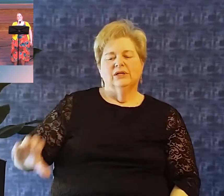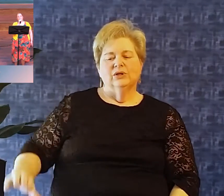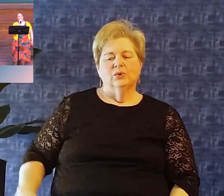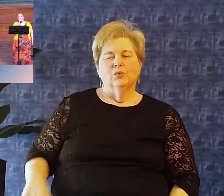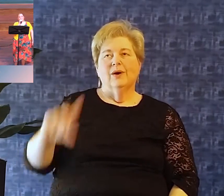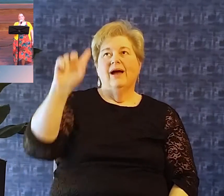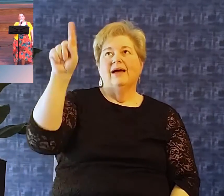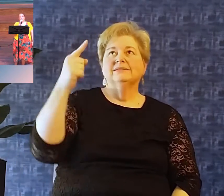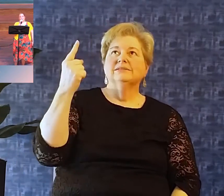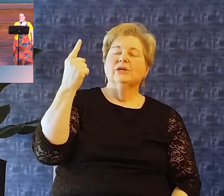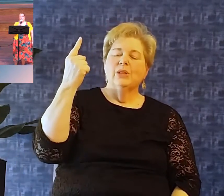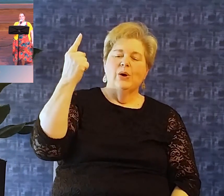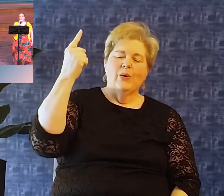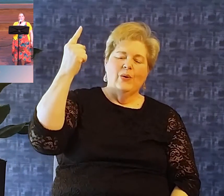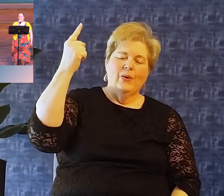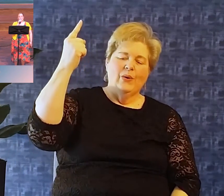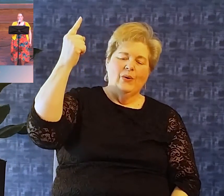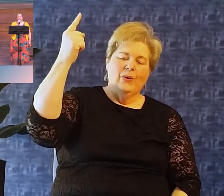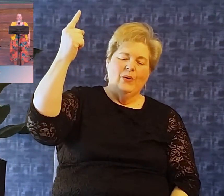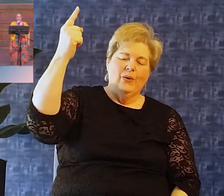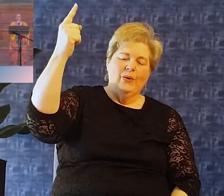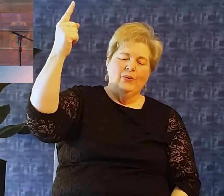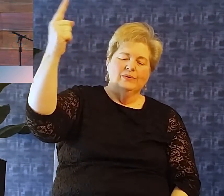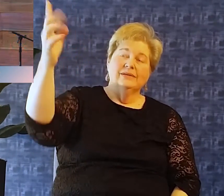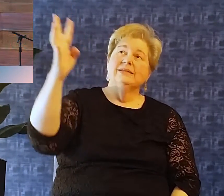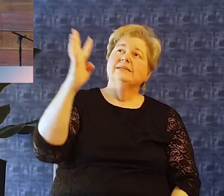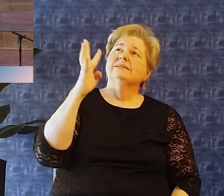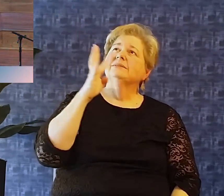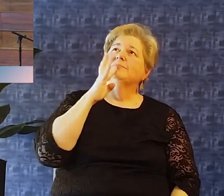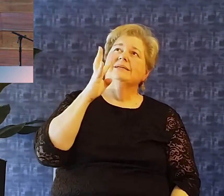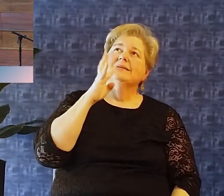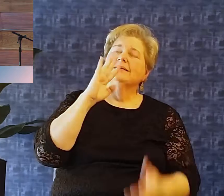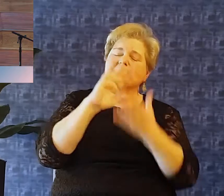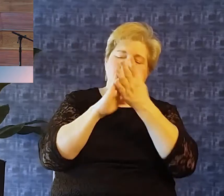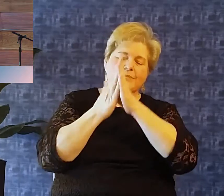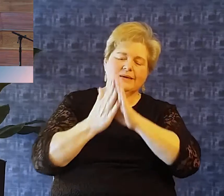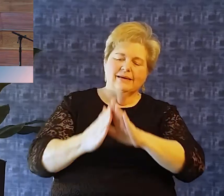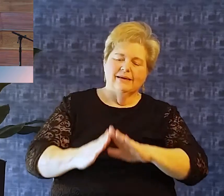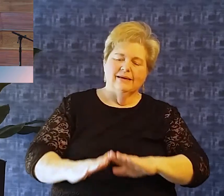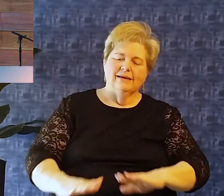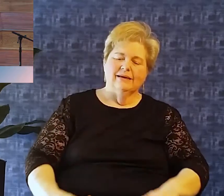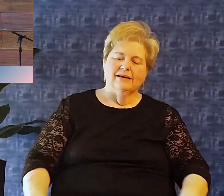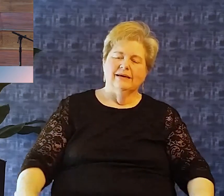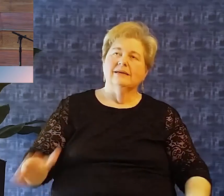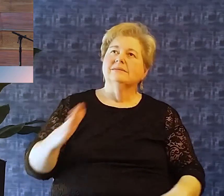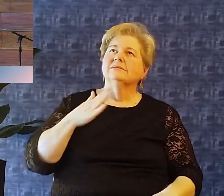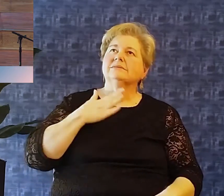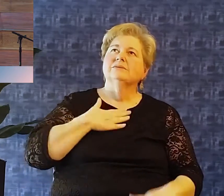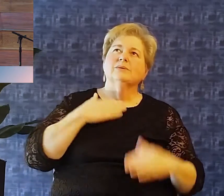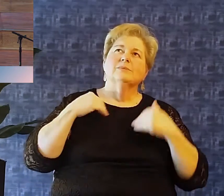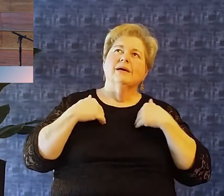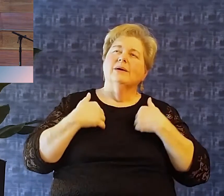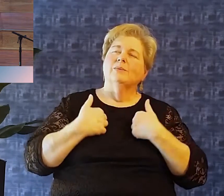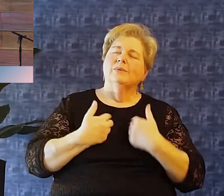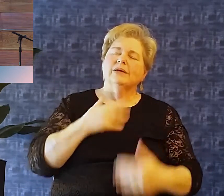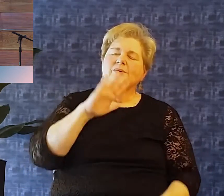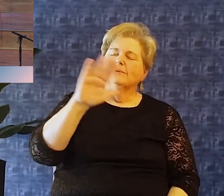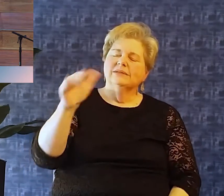is in Christ alone Speak peace to my